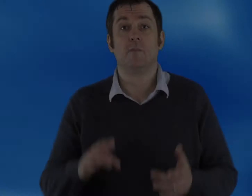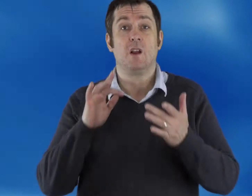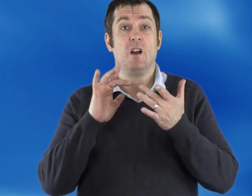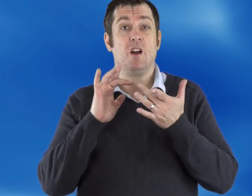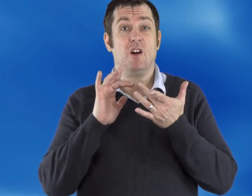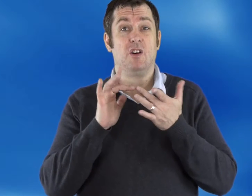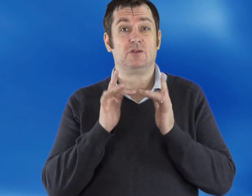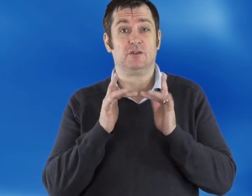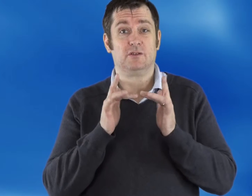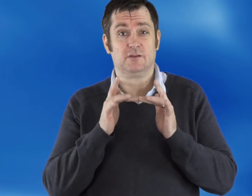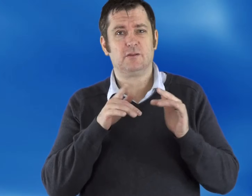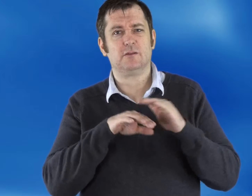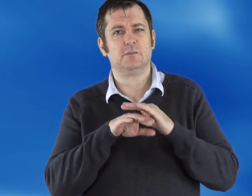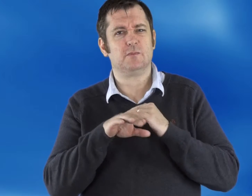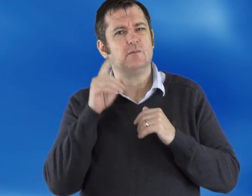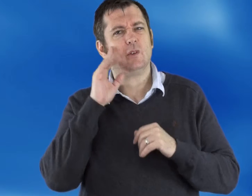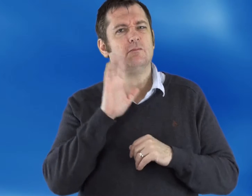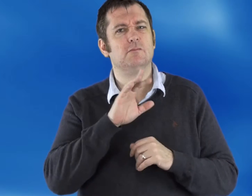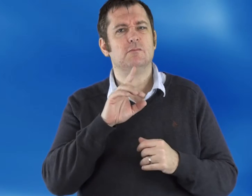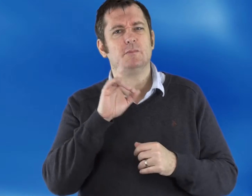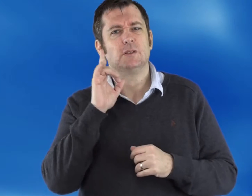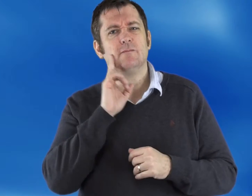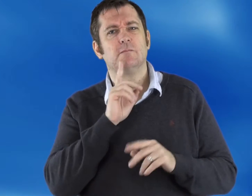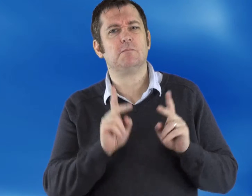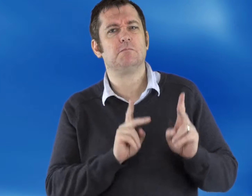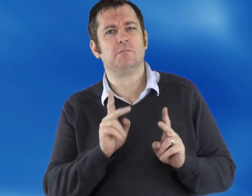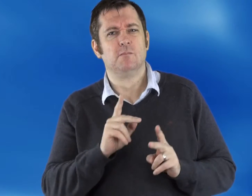Internet accessibility for deaf people has never really been discussed before until now.